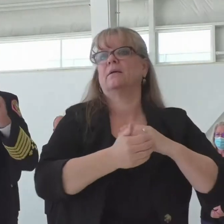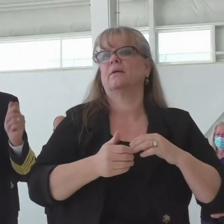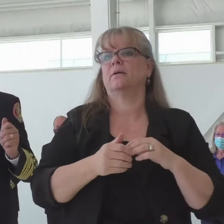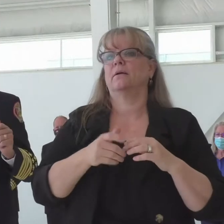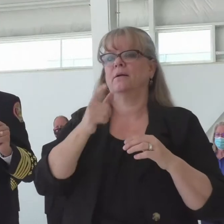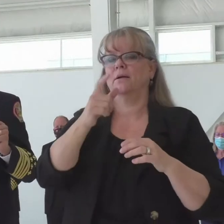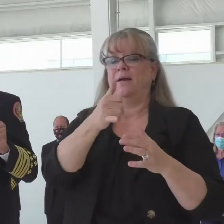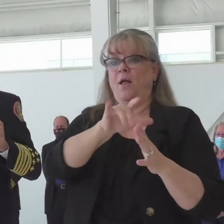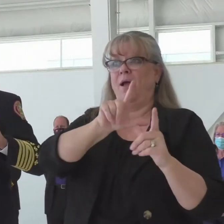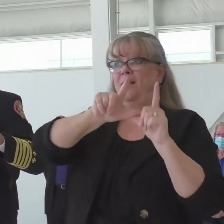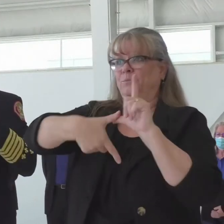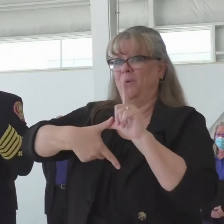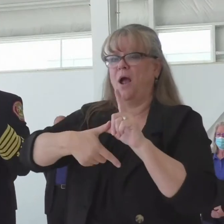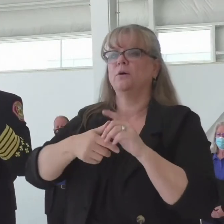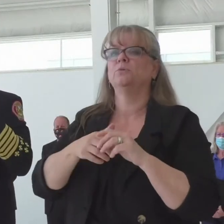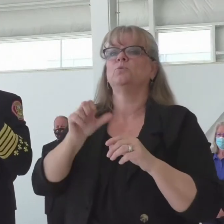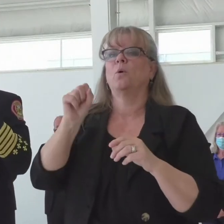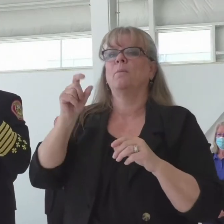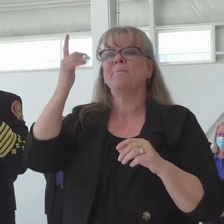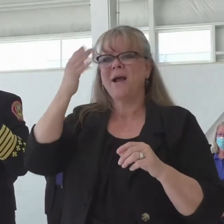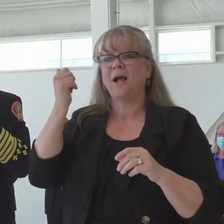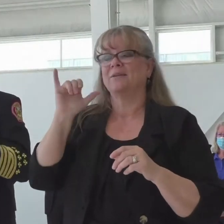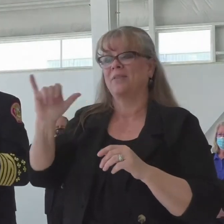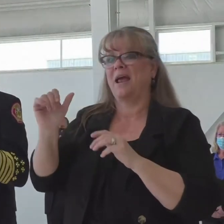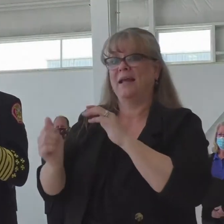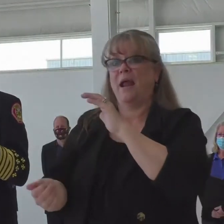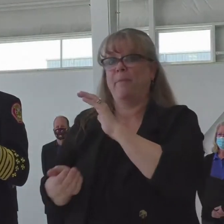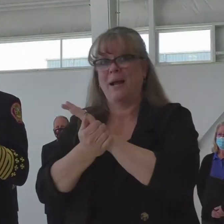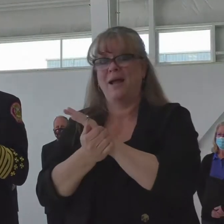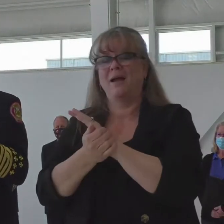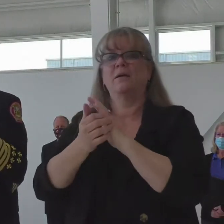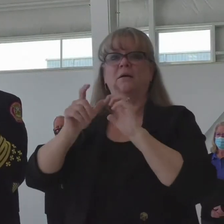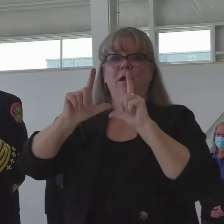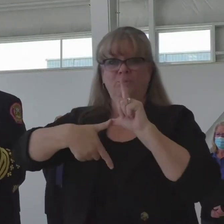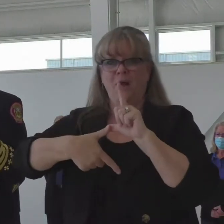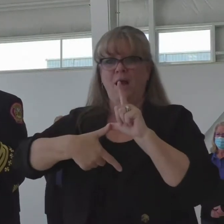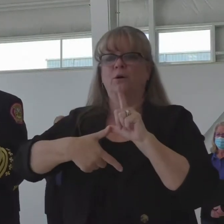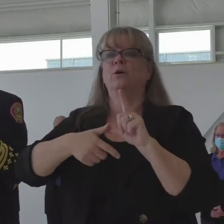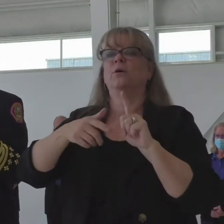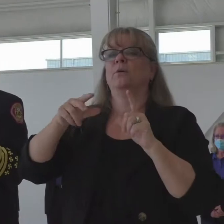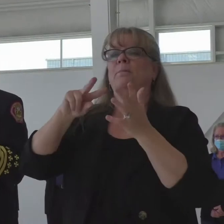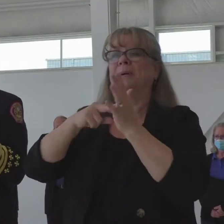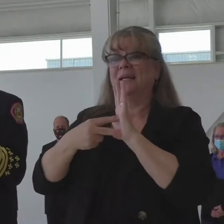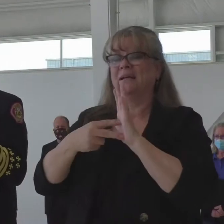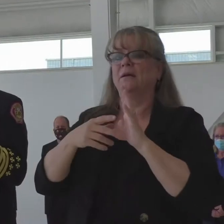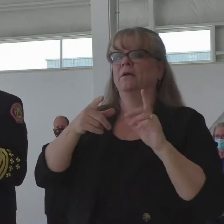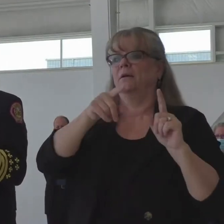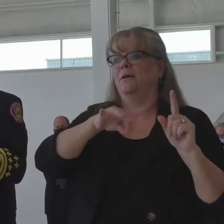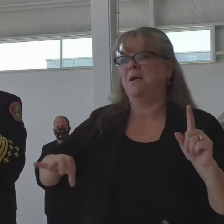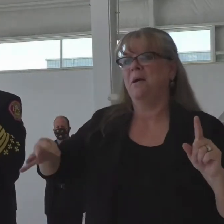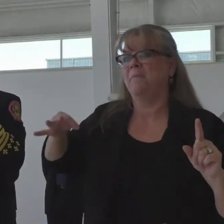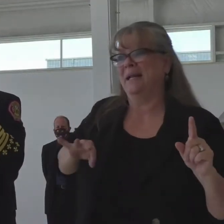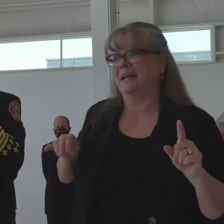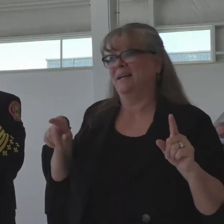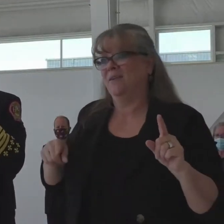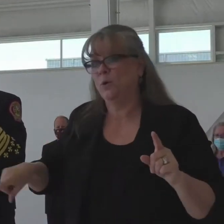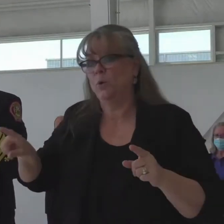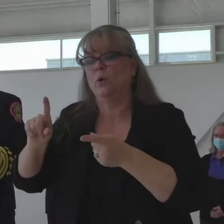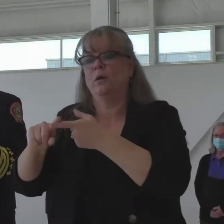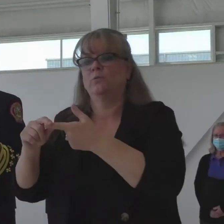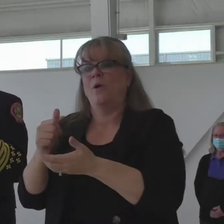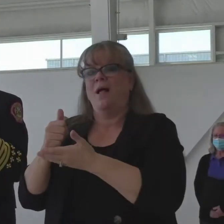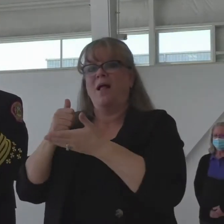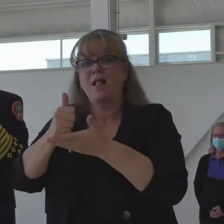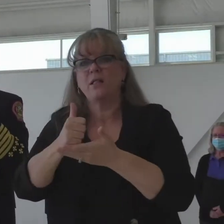repeal of the Gallagher Amendment was quite beneficial to the fire service in this state, and the